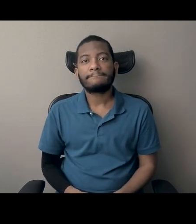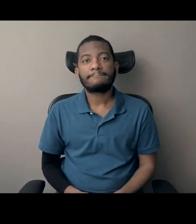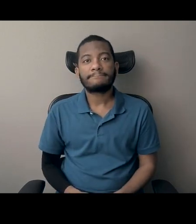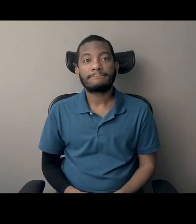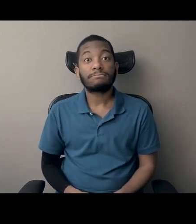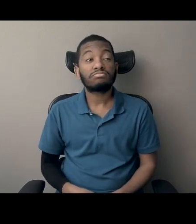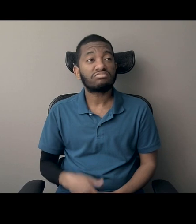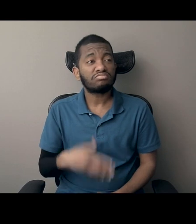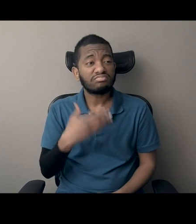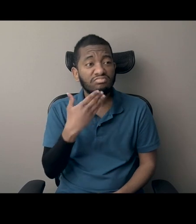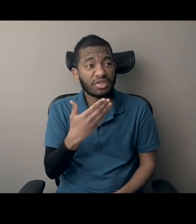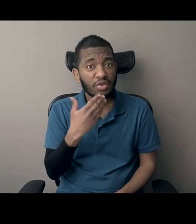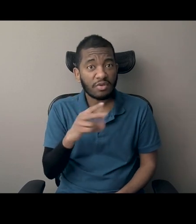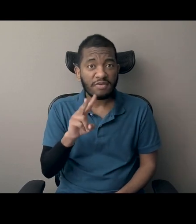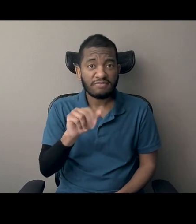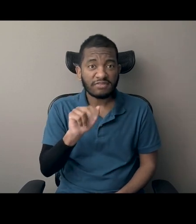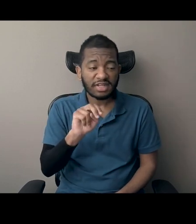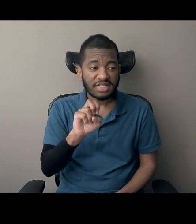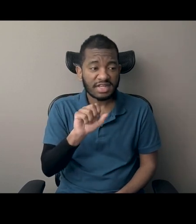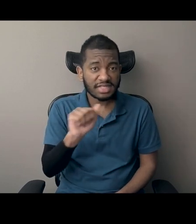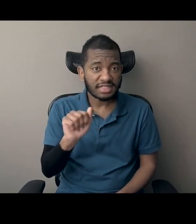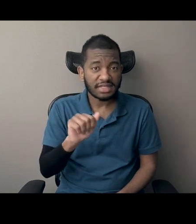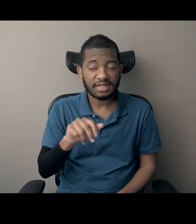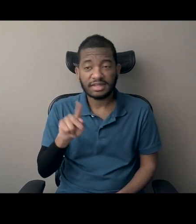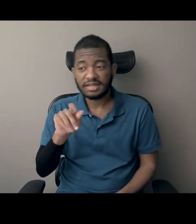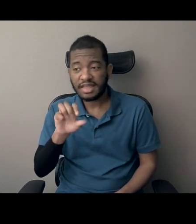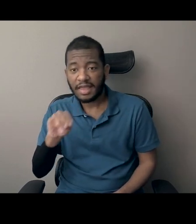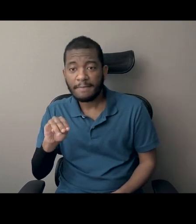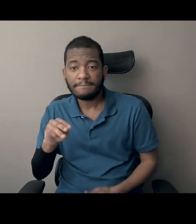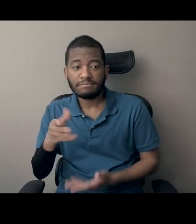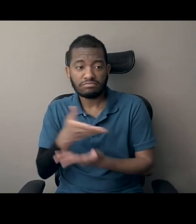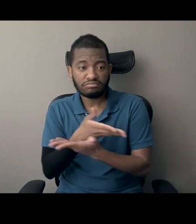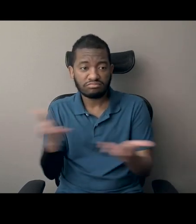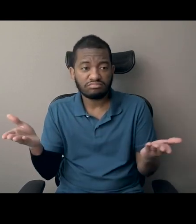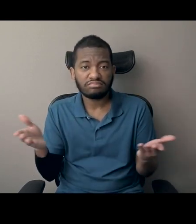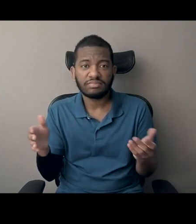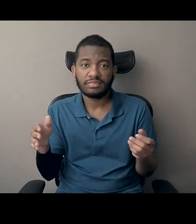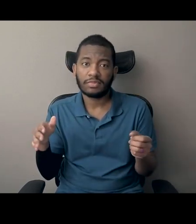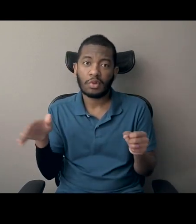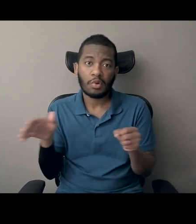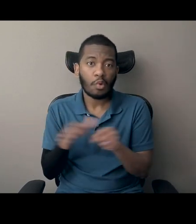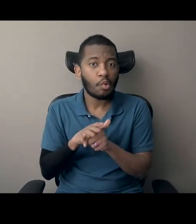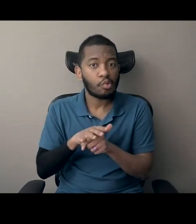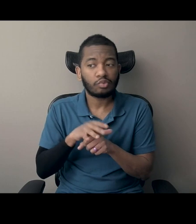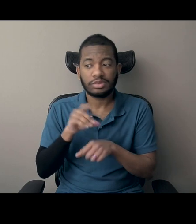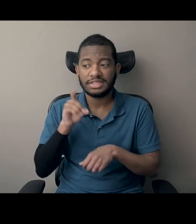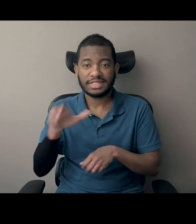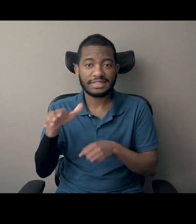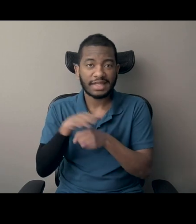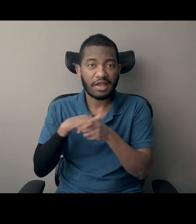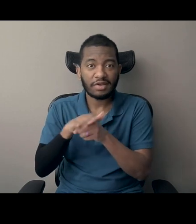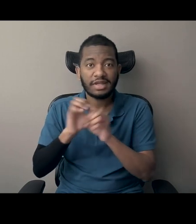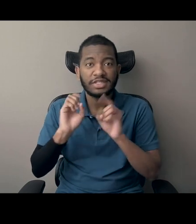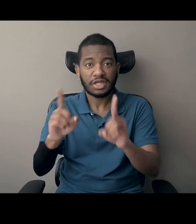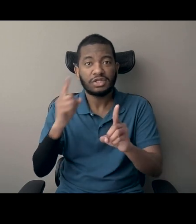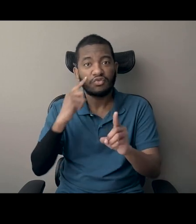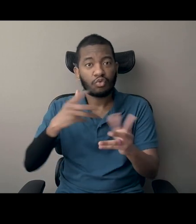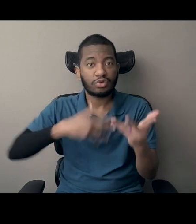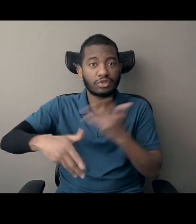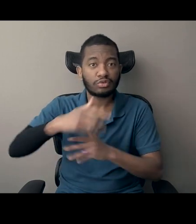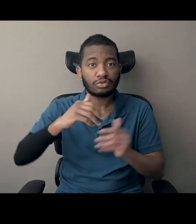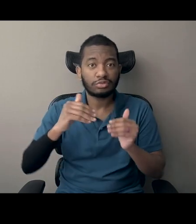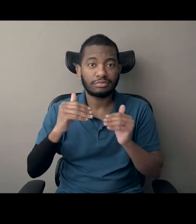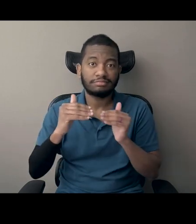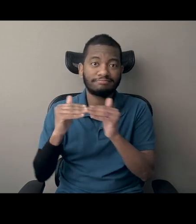Thanks, Vanessa and Kim and the whole D.C. Area Educators for Social Justice team. I'm